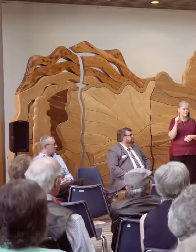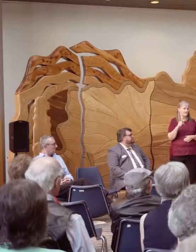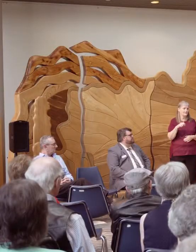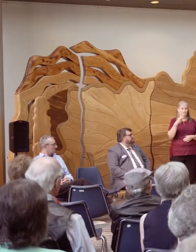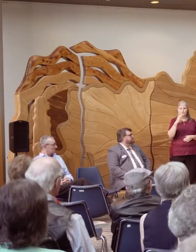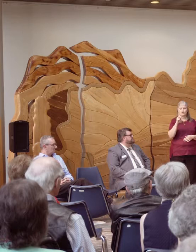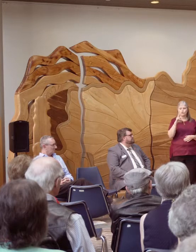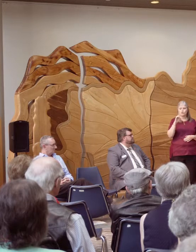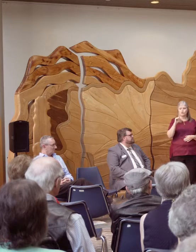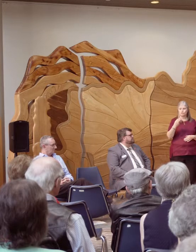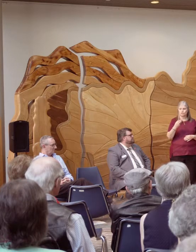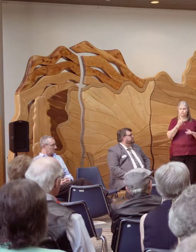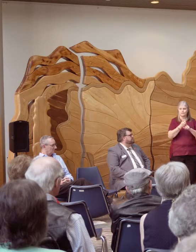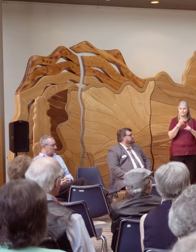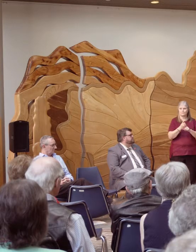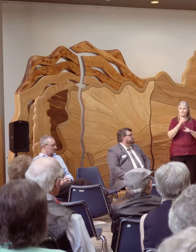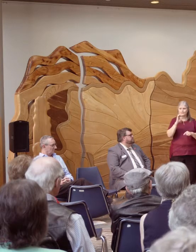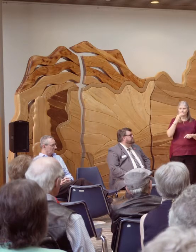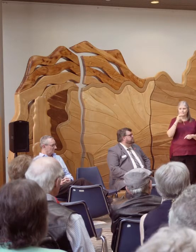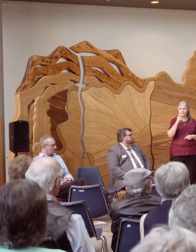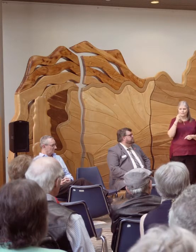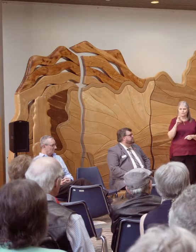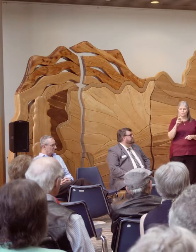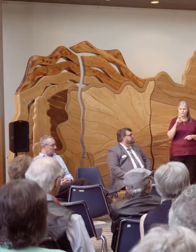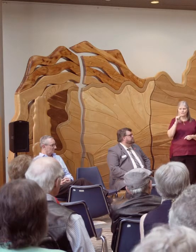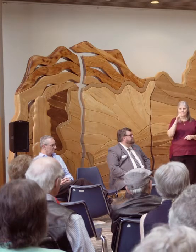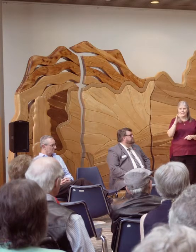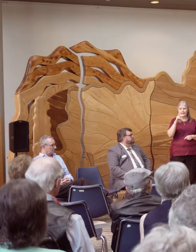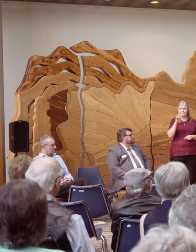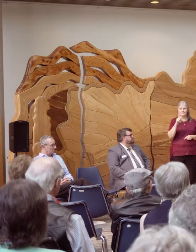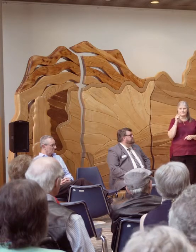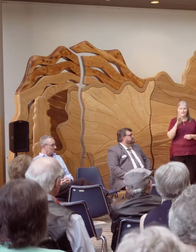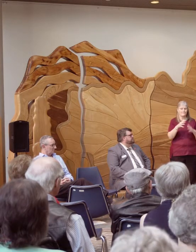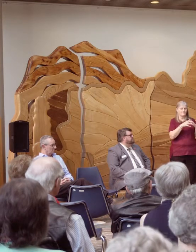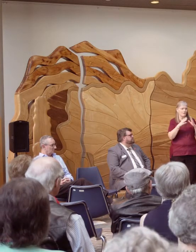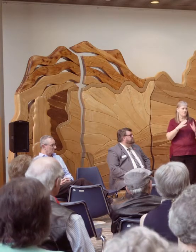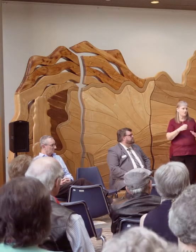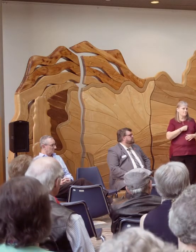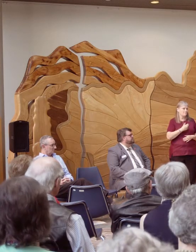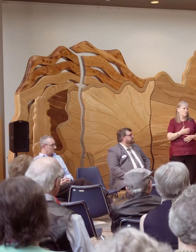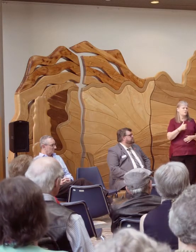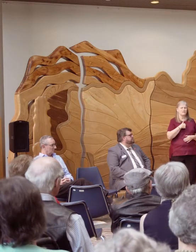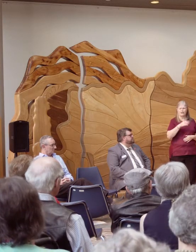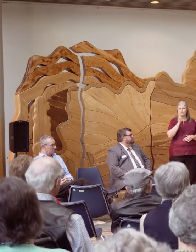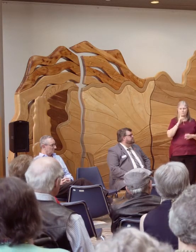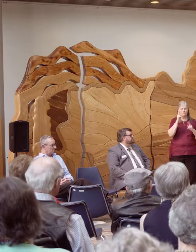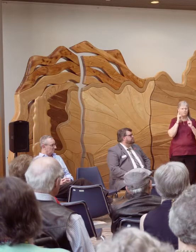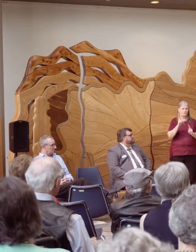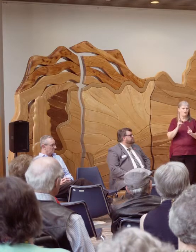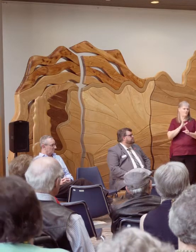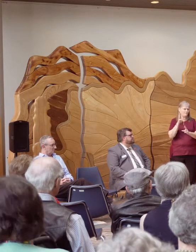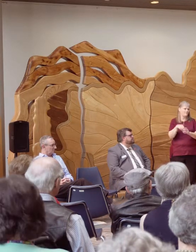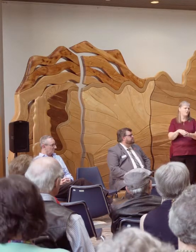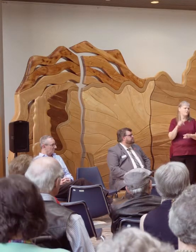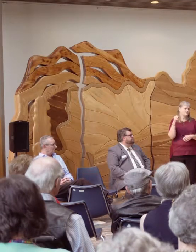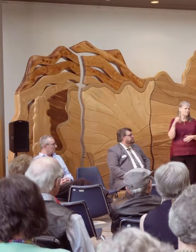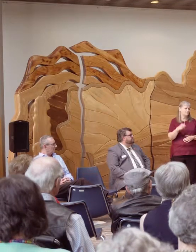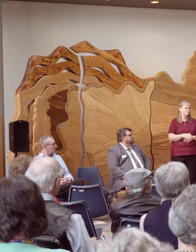Hirsch is a Chancellor of the Academy of American Poets. I'll be honored to be a part of this.